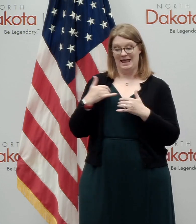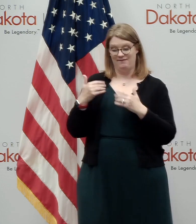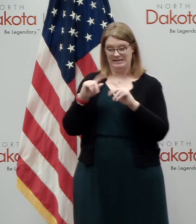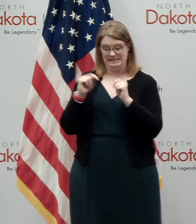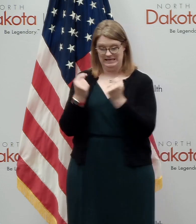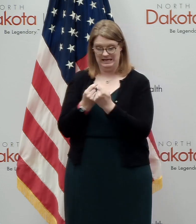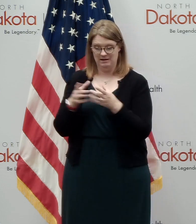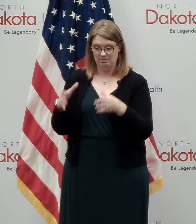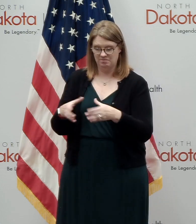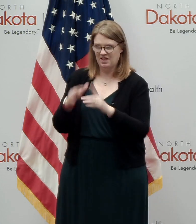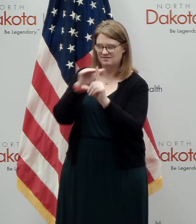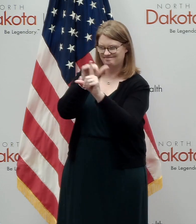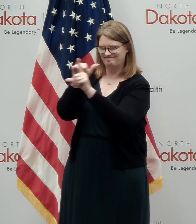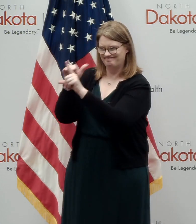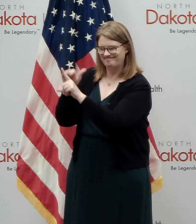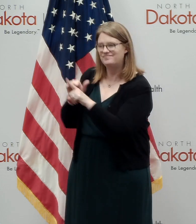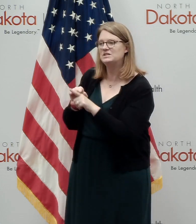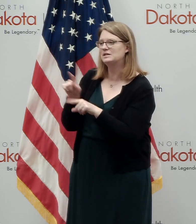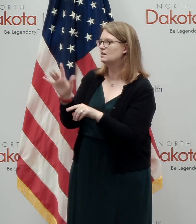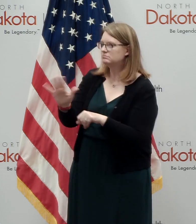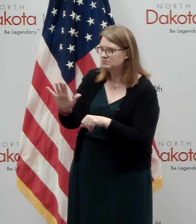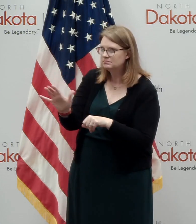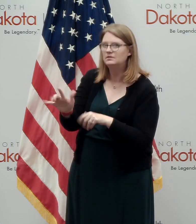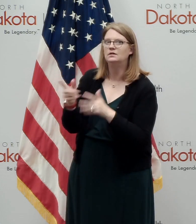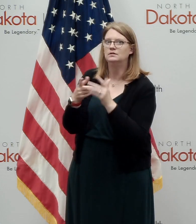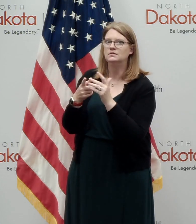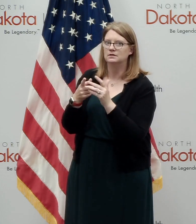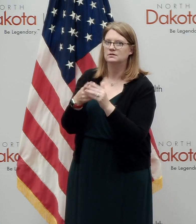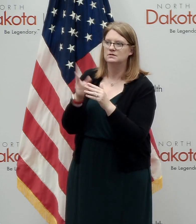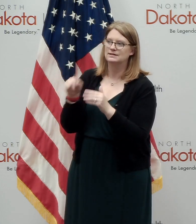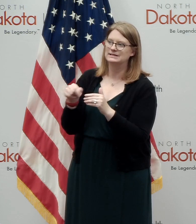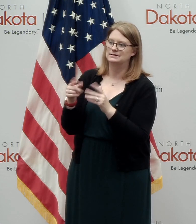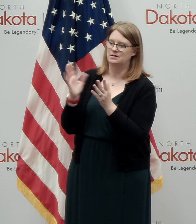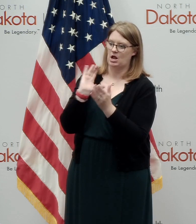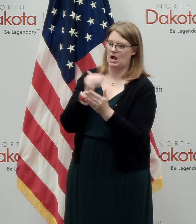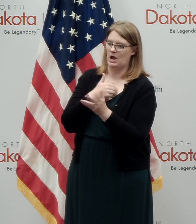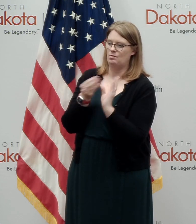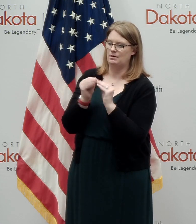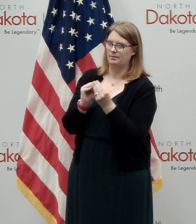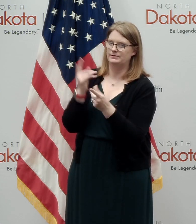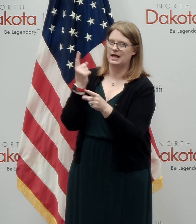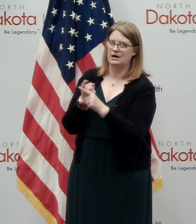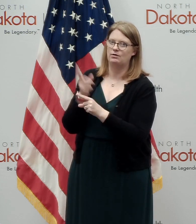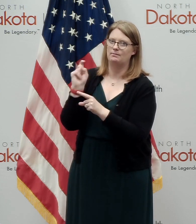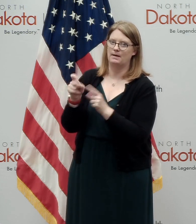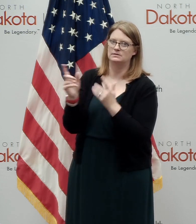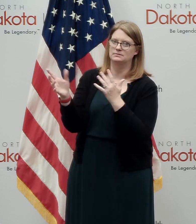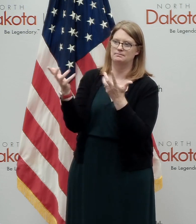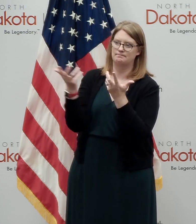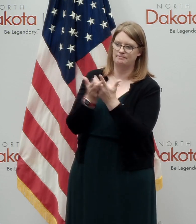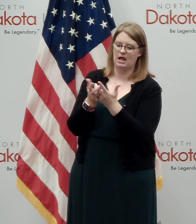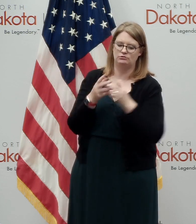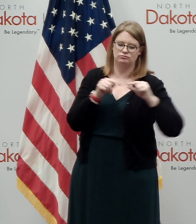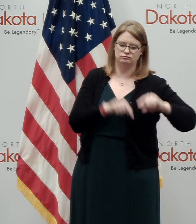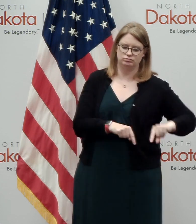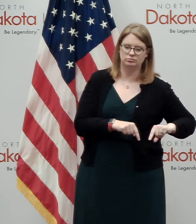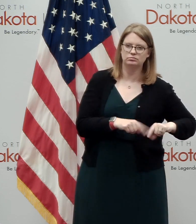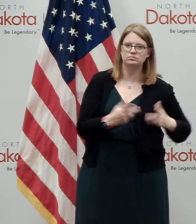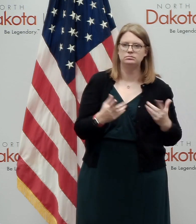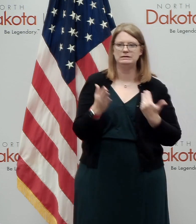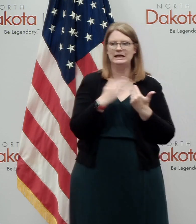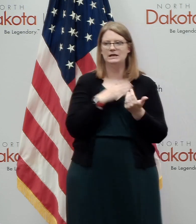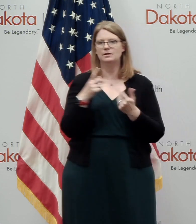data gathering sites, uh, to make sure that they, we can get them to all be accurate along with ours. That'll make it easier for all the professionals